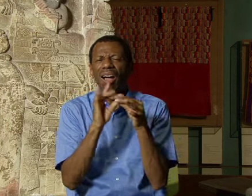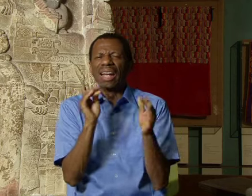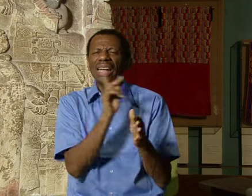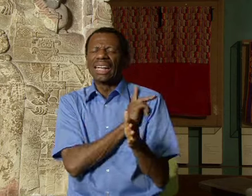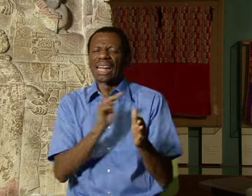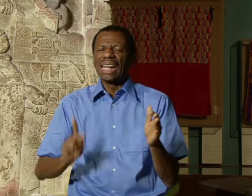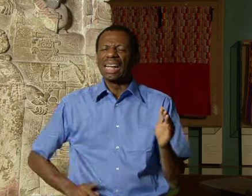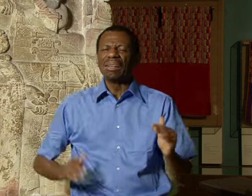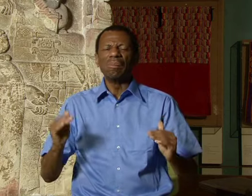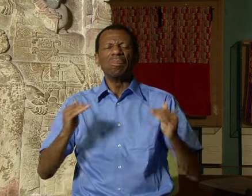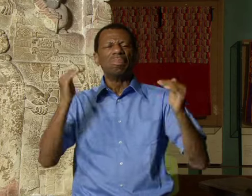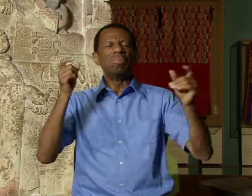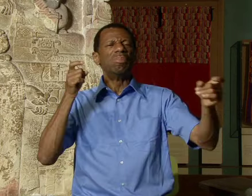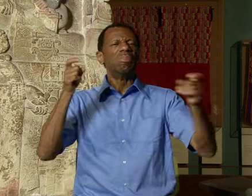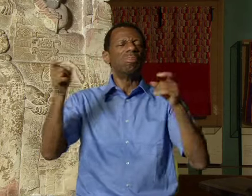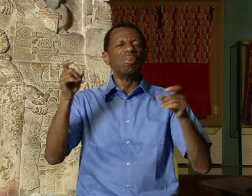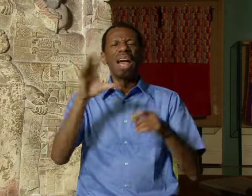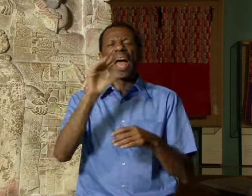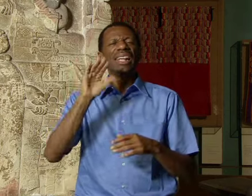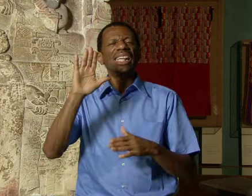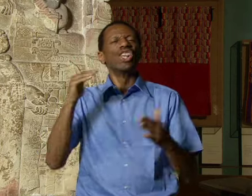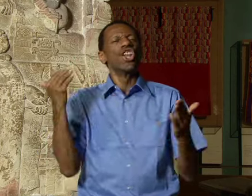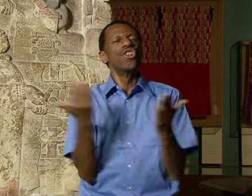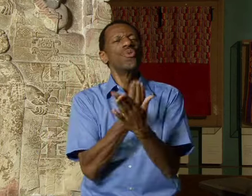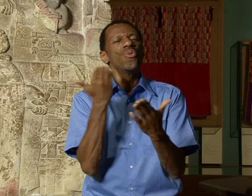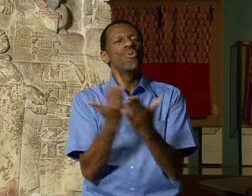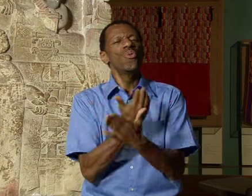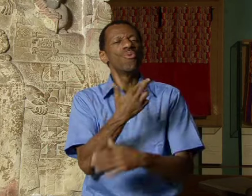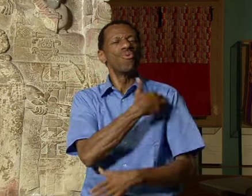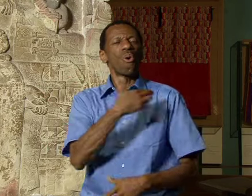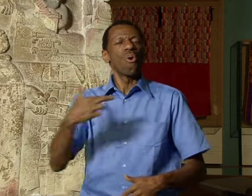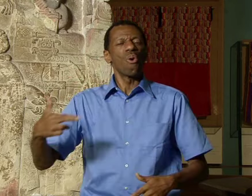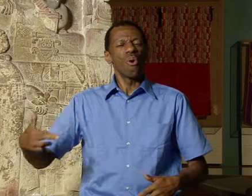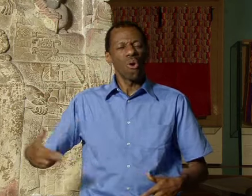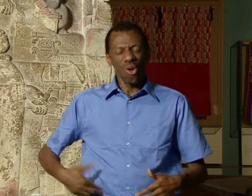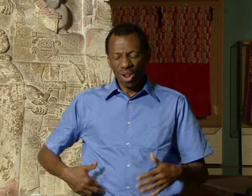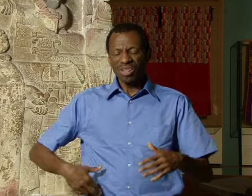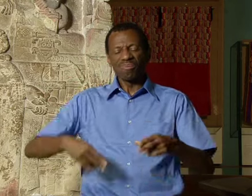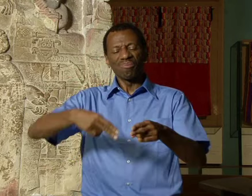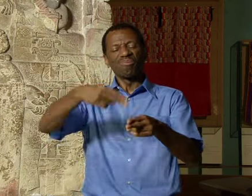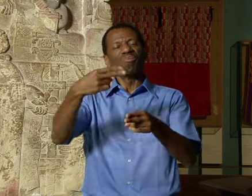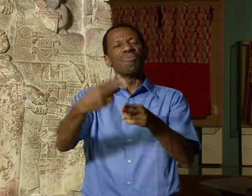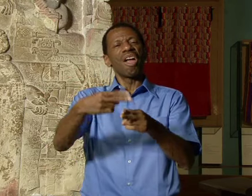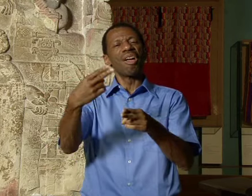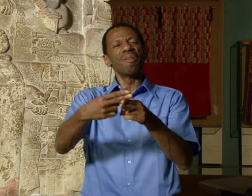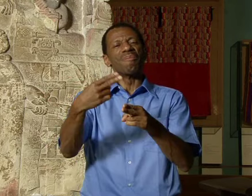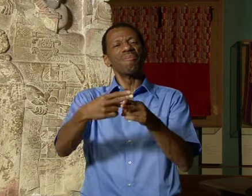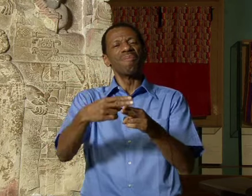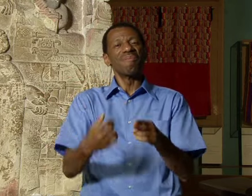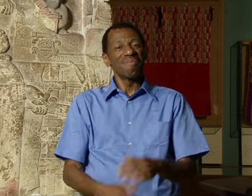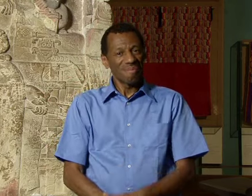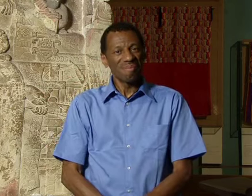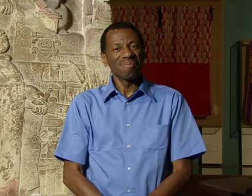758 A.D., followed by a reference to the king's accession and his new royal name.